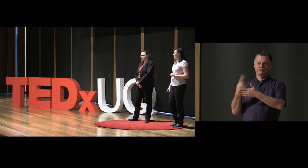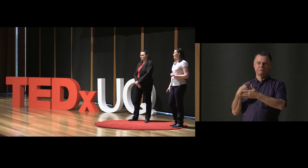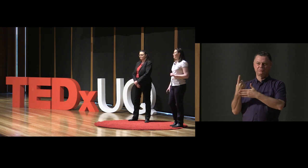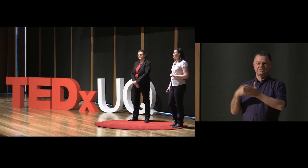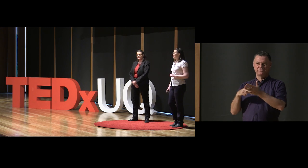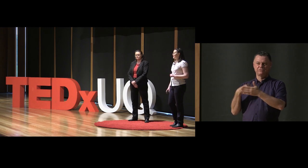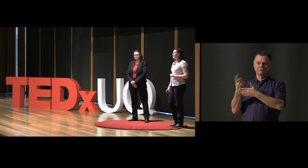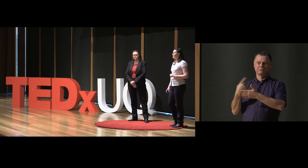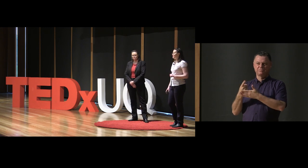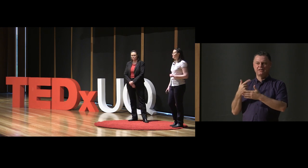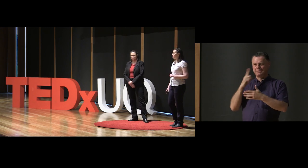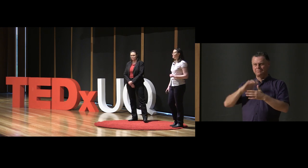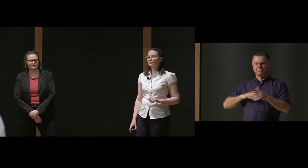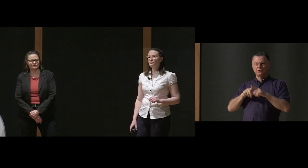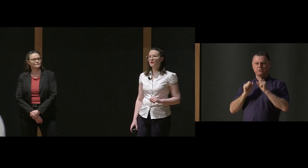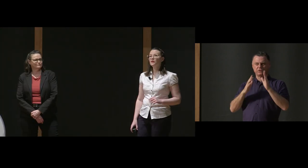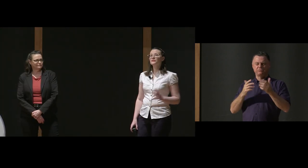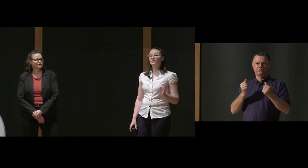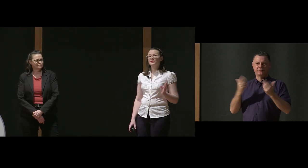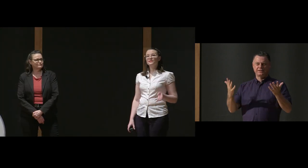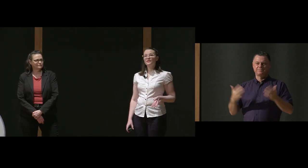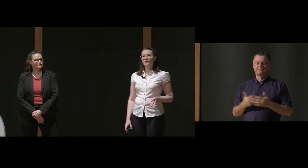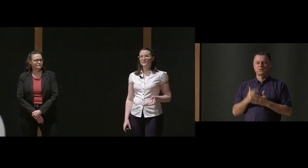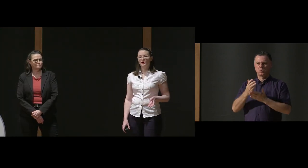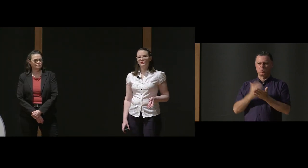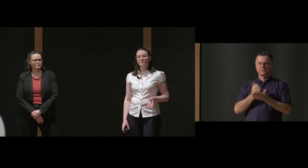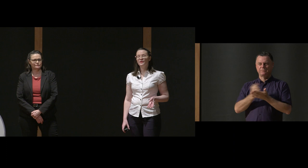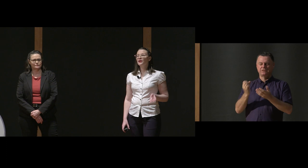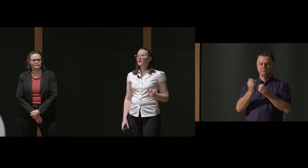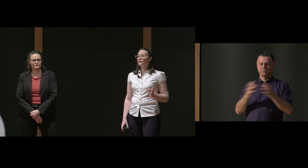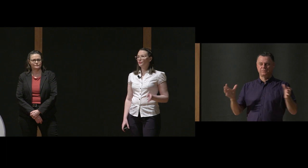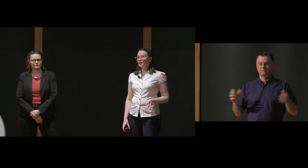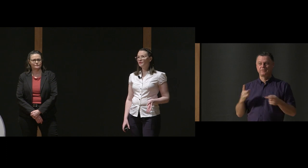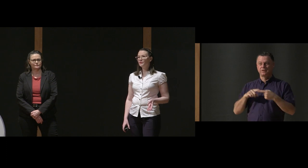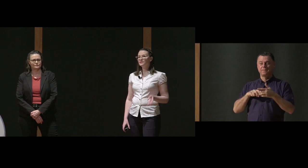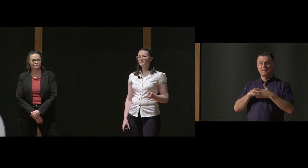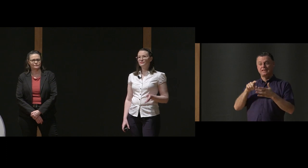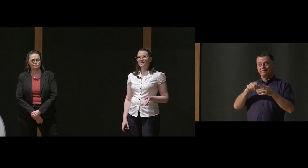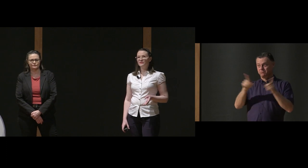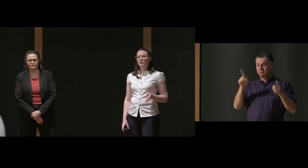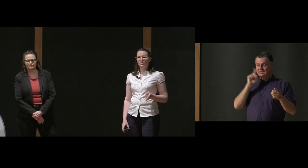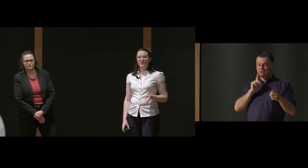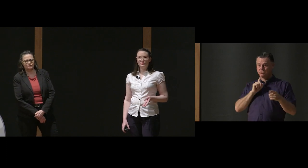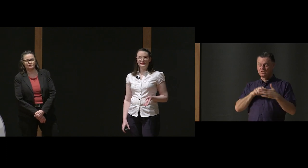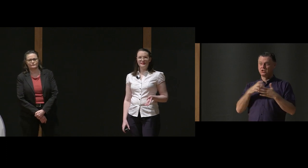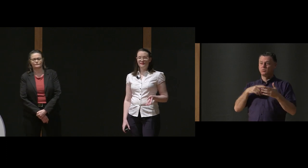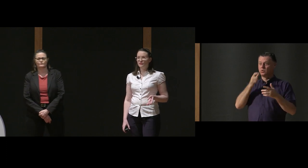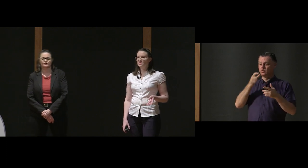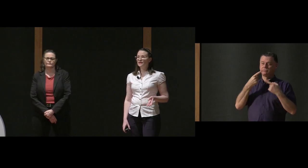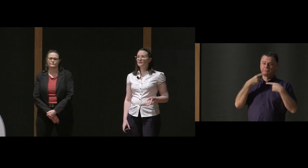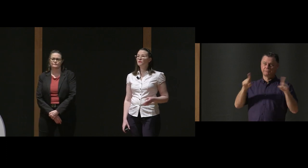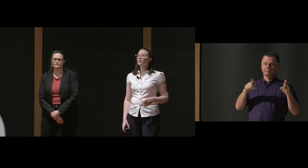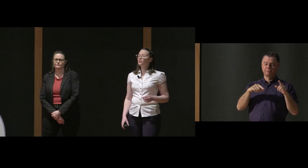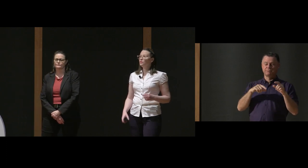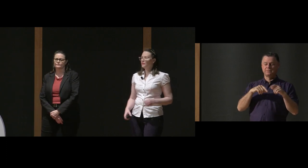interpreters you were seeing on your screens. So, this is our first hurdle. If you're a hearing person with a message that you need translated